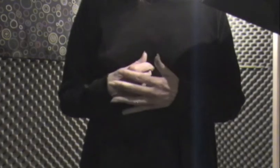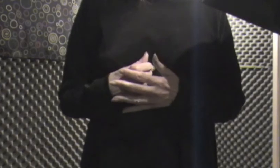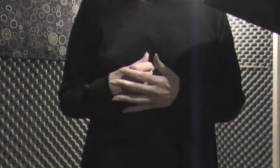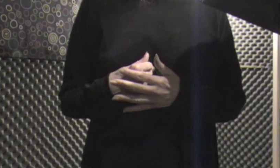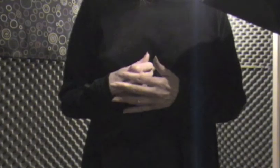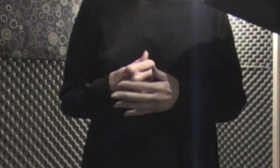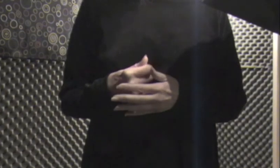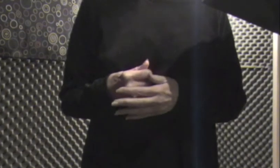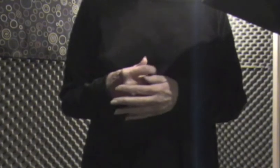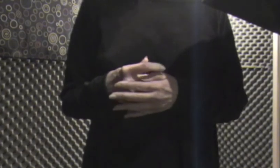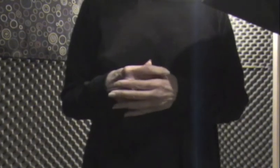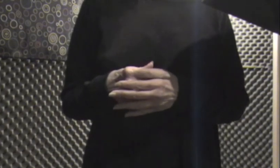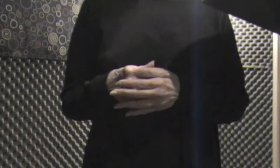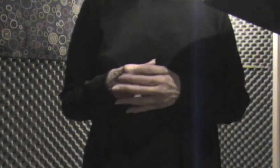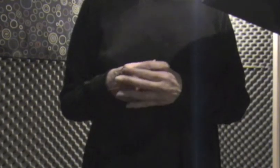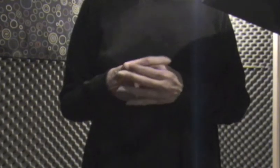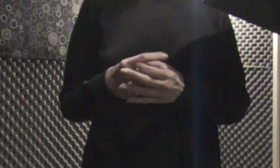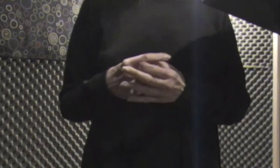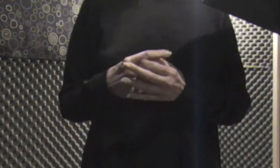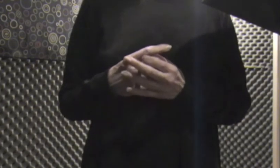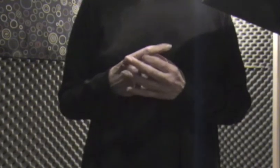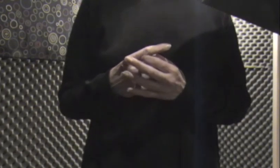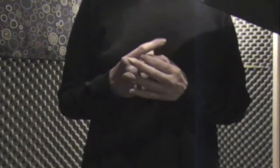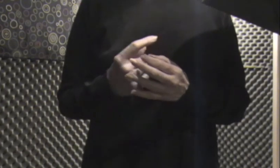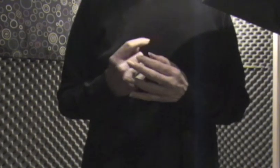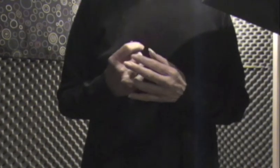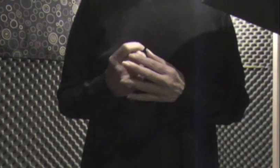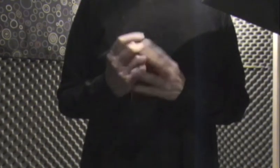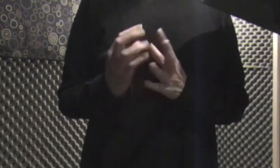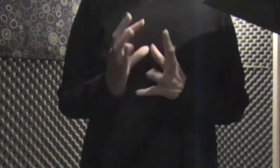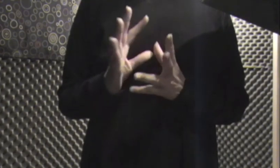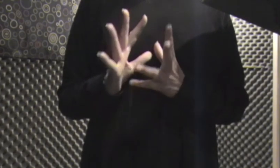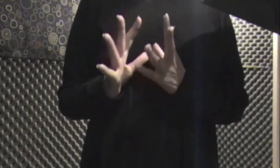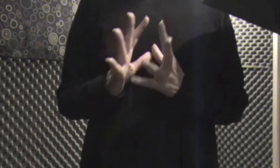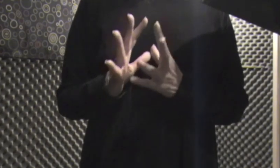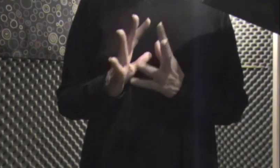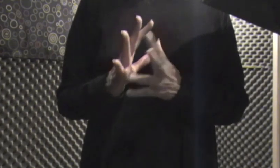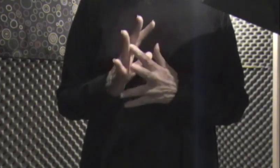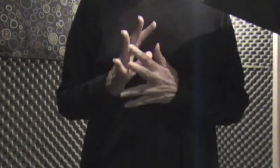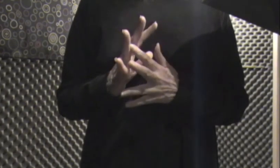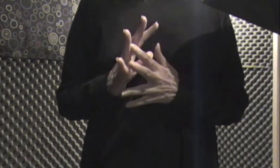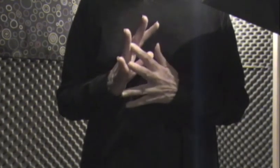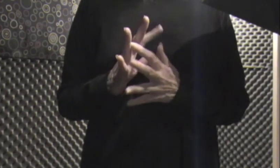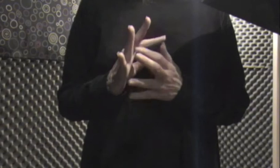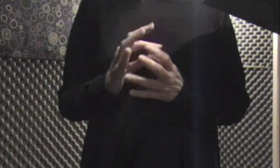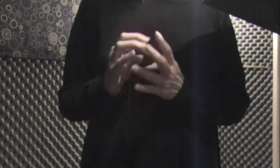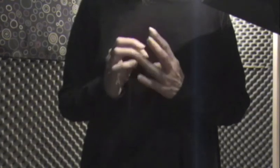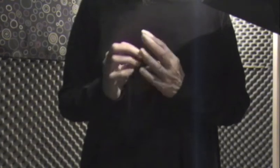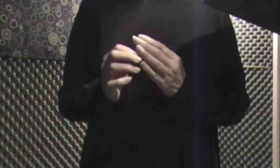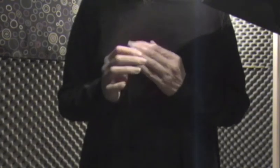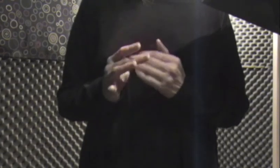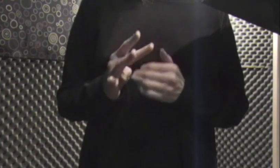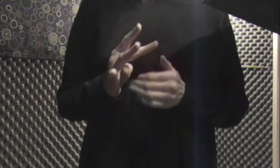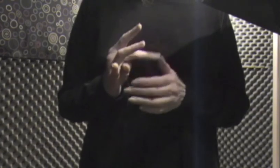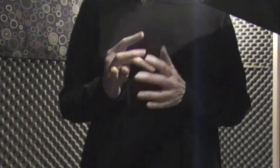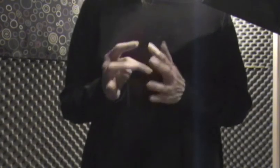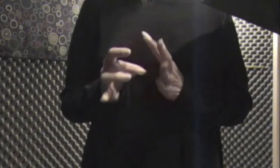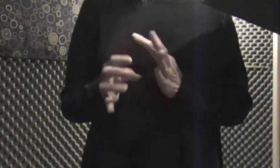my bride But I wished she would be Imagining what she might feel like Under the lace Soft creamy skin Erect nipples